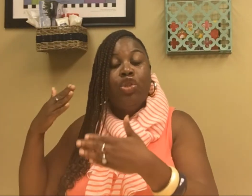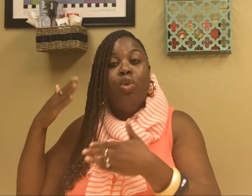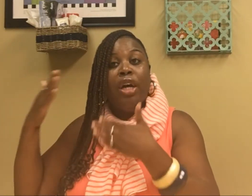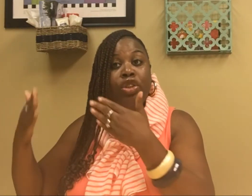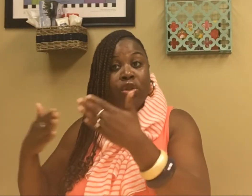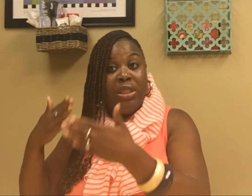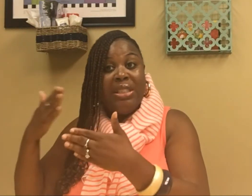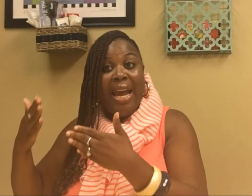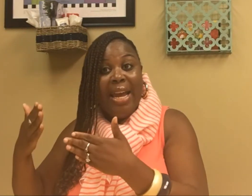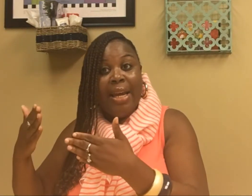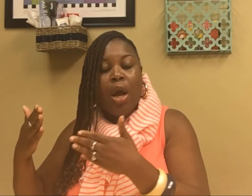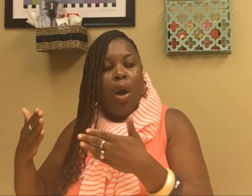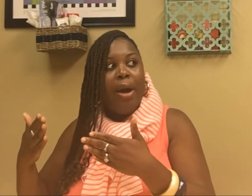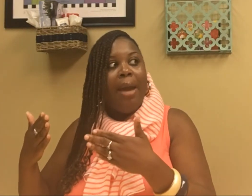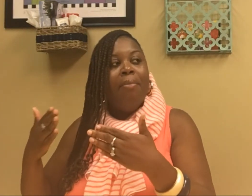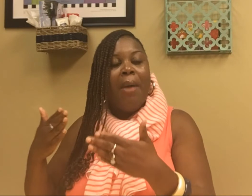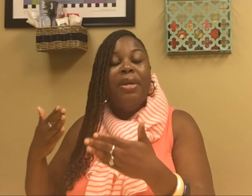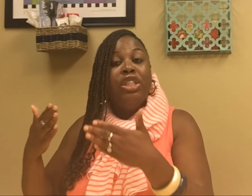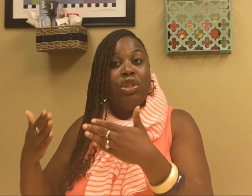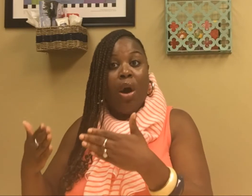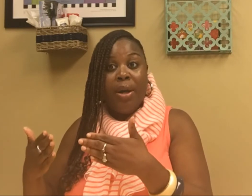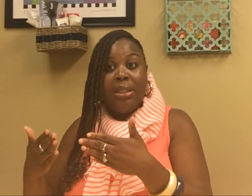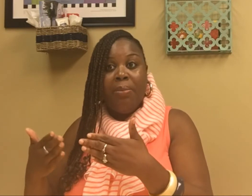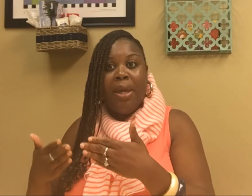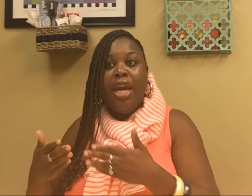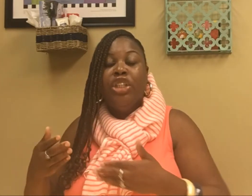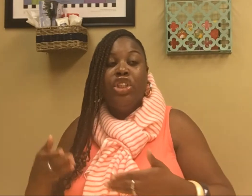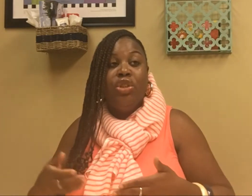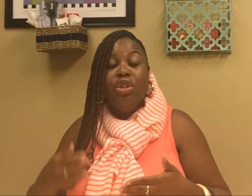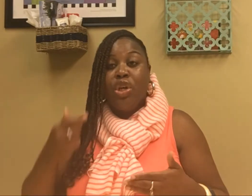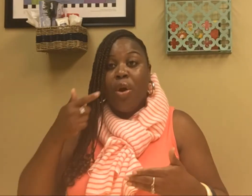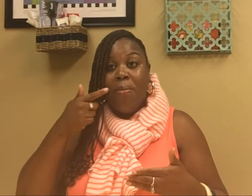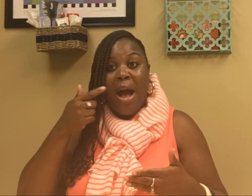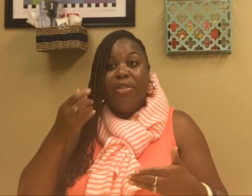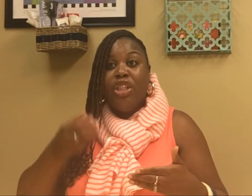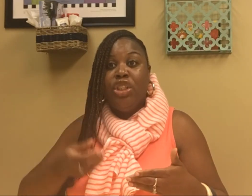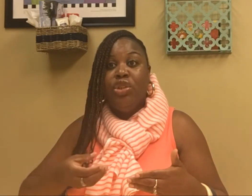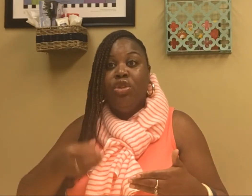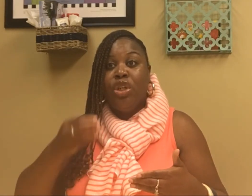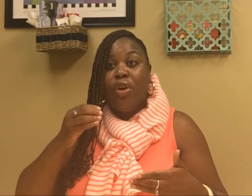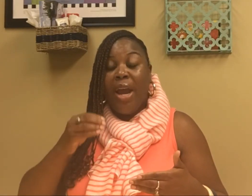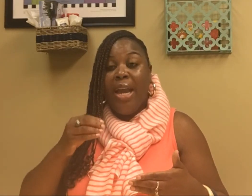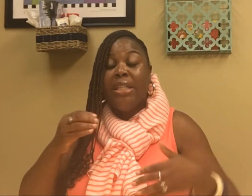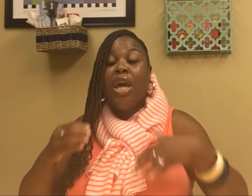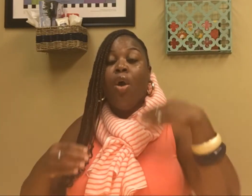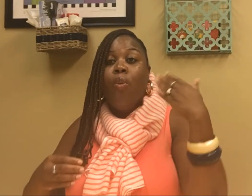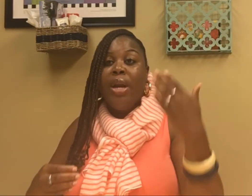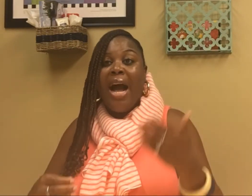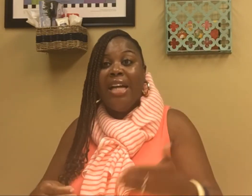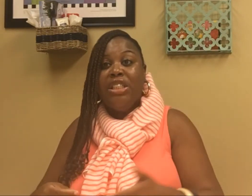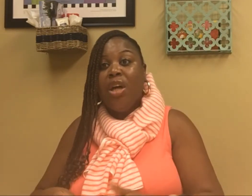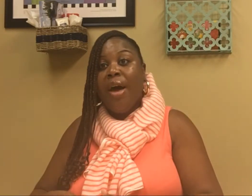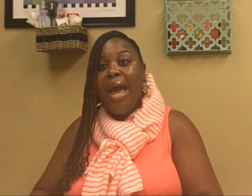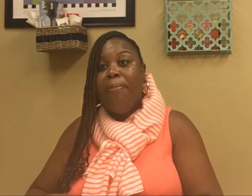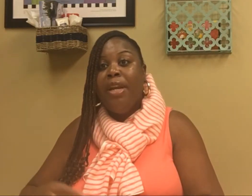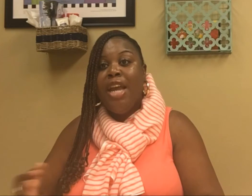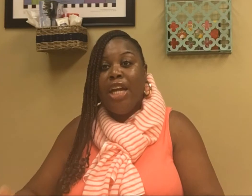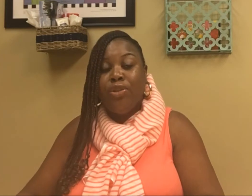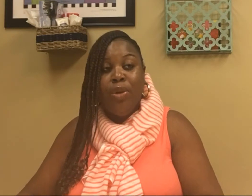to understand, okay, mommy is talking to me. She's using her mouth and she's using her hands. What I saw happen naturally